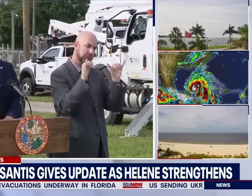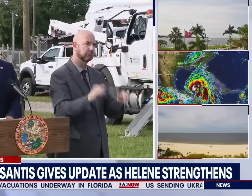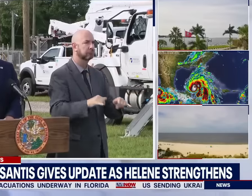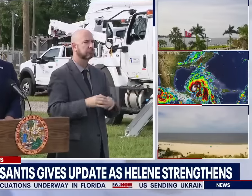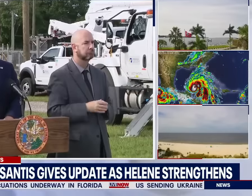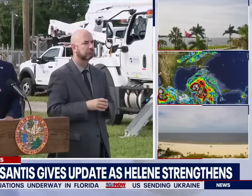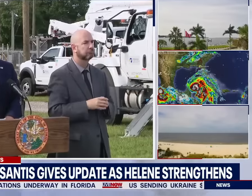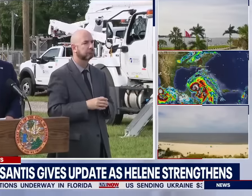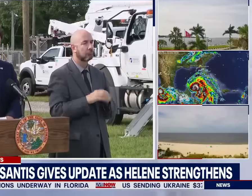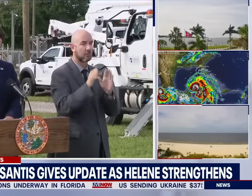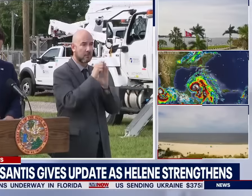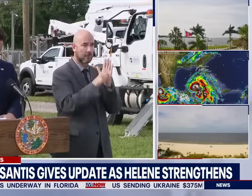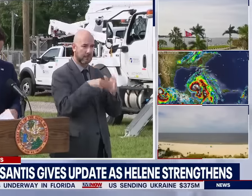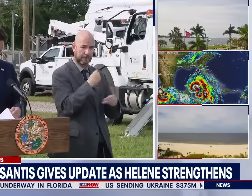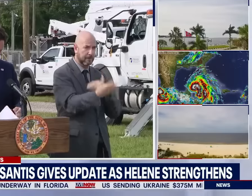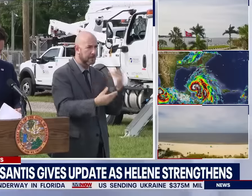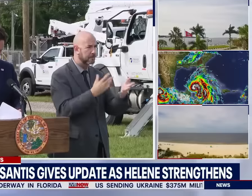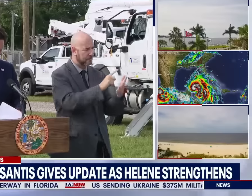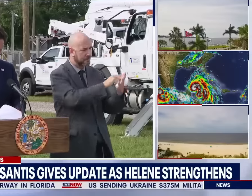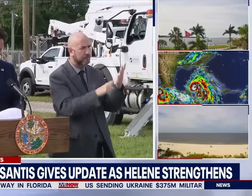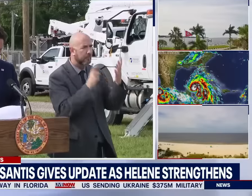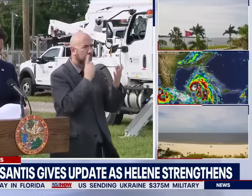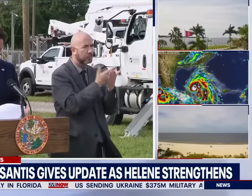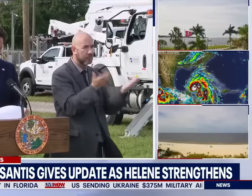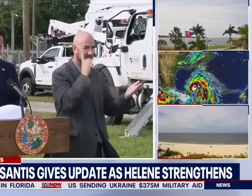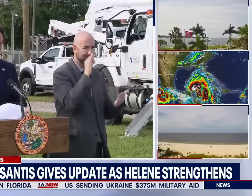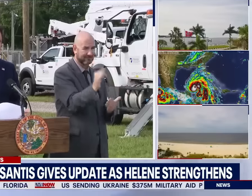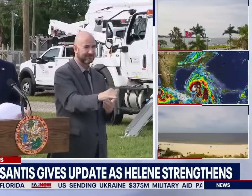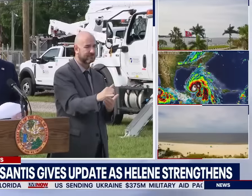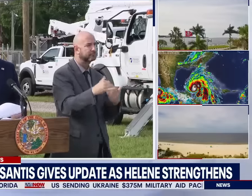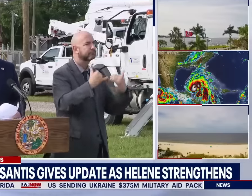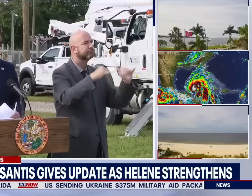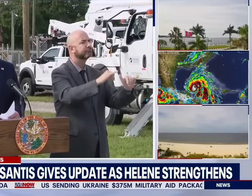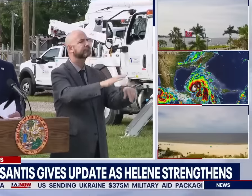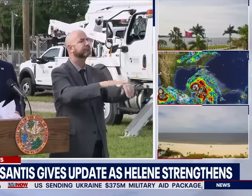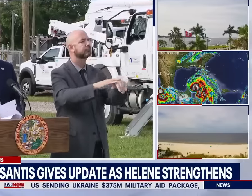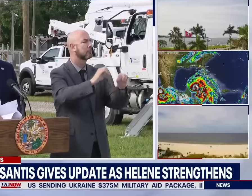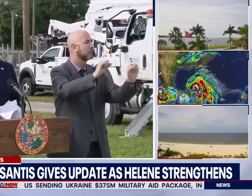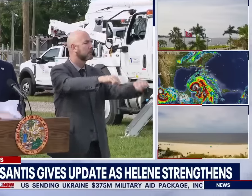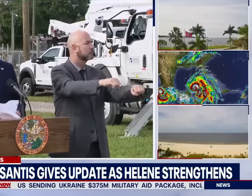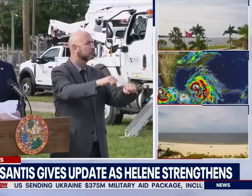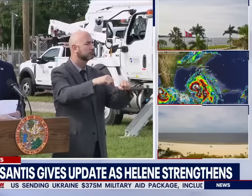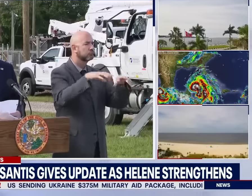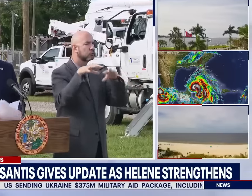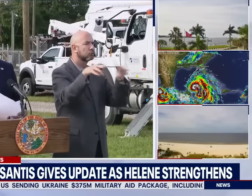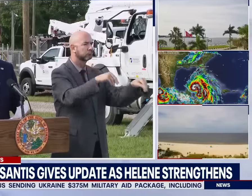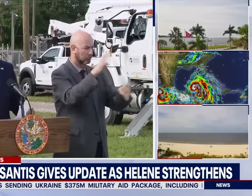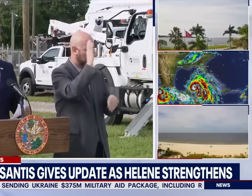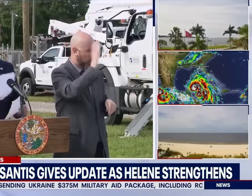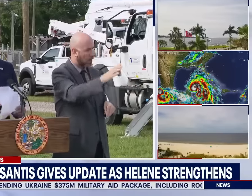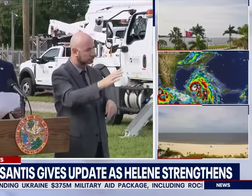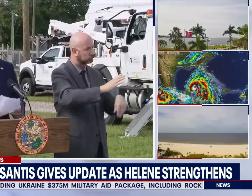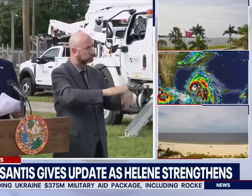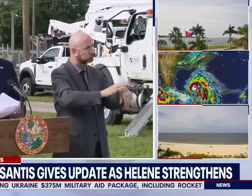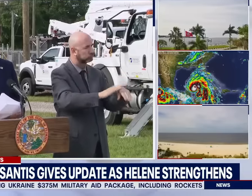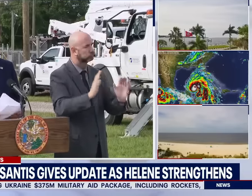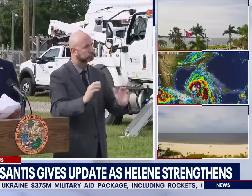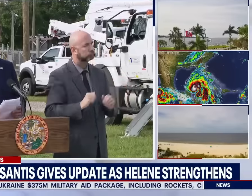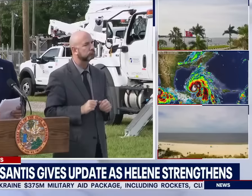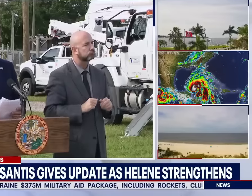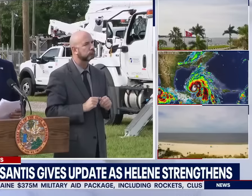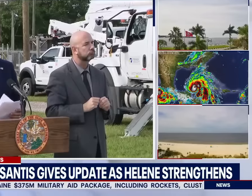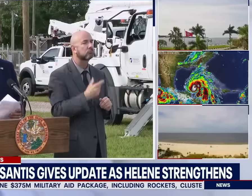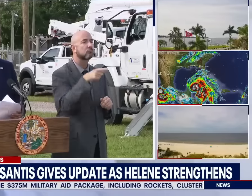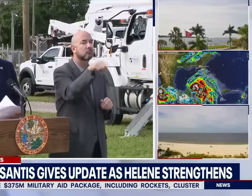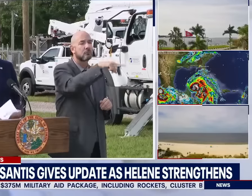but just be prepared for losing power. You also need to know your evacuation zone. If you're told to evacuate, know what